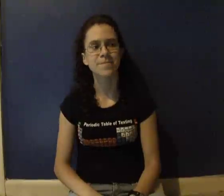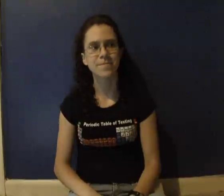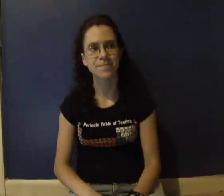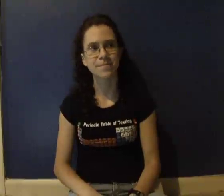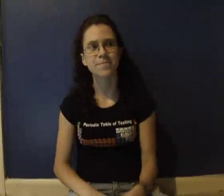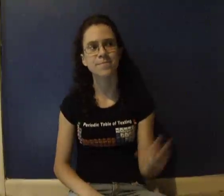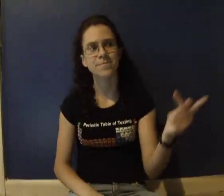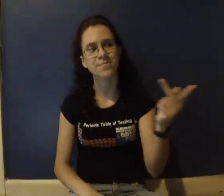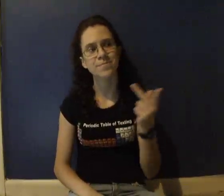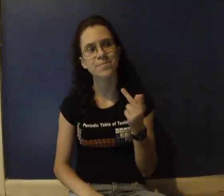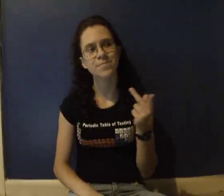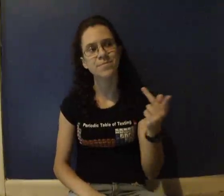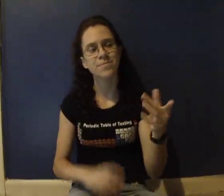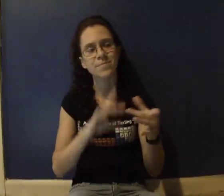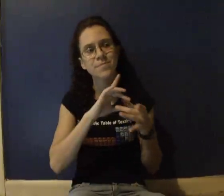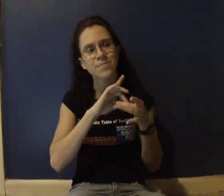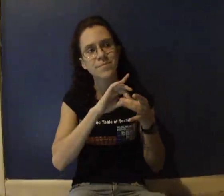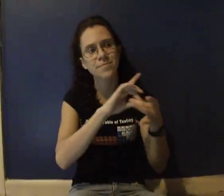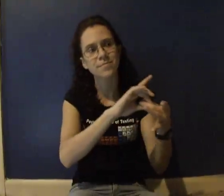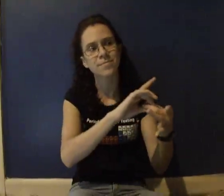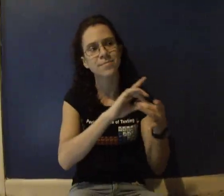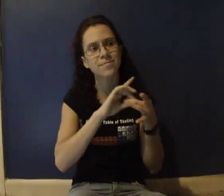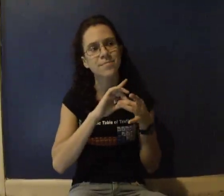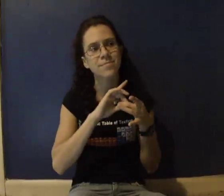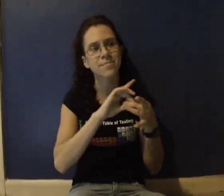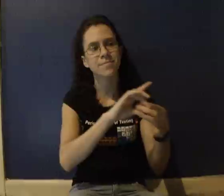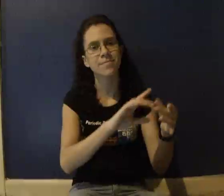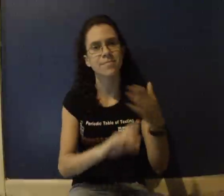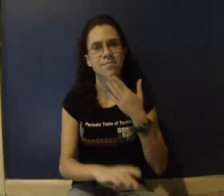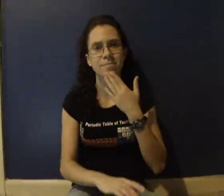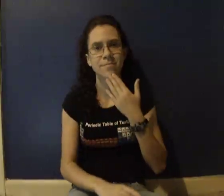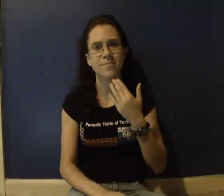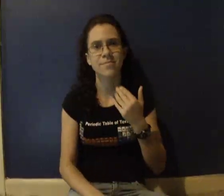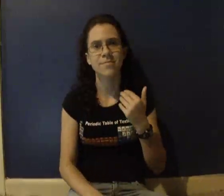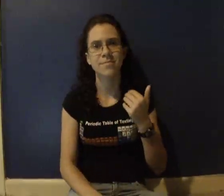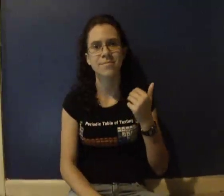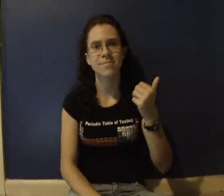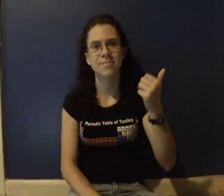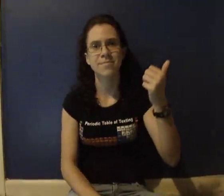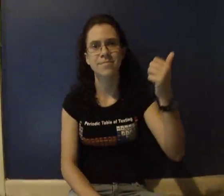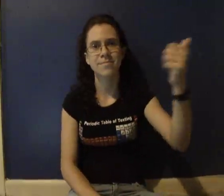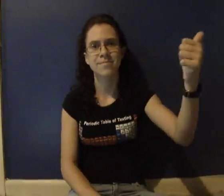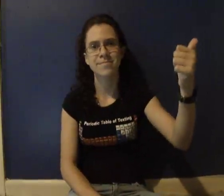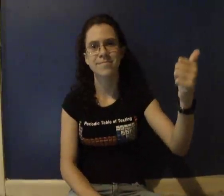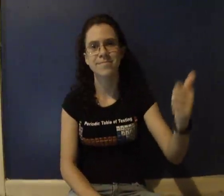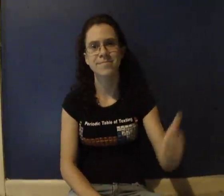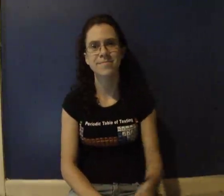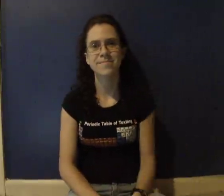Do it better than one Thank you.